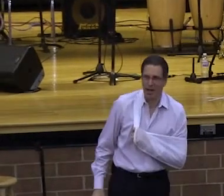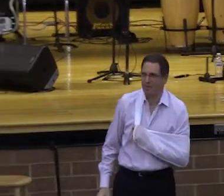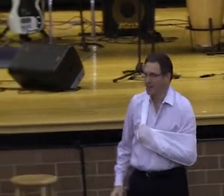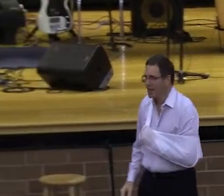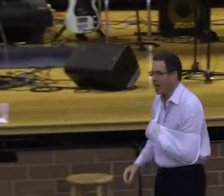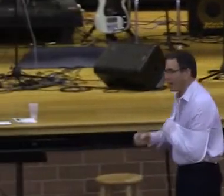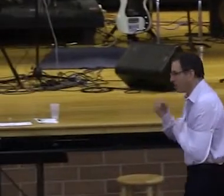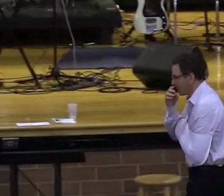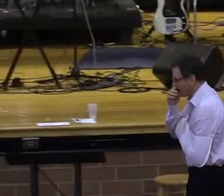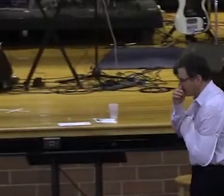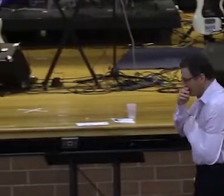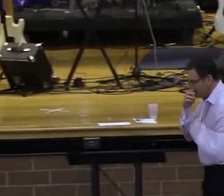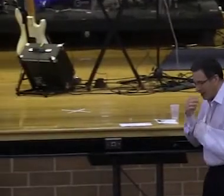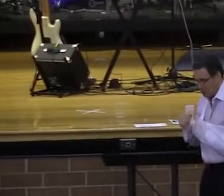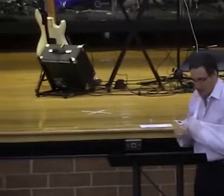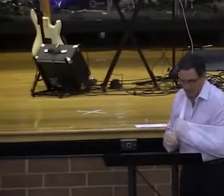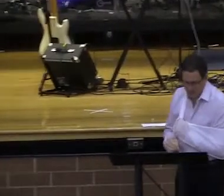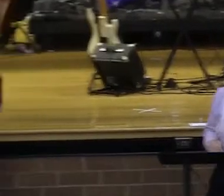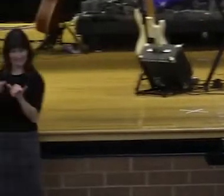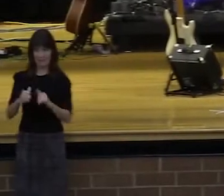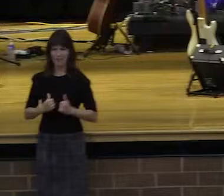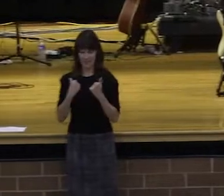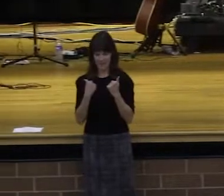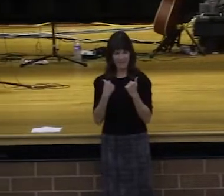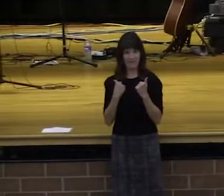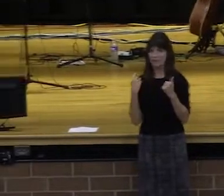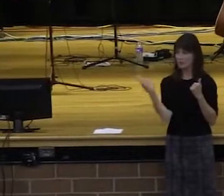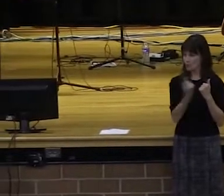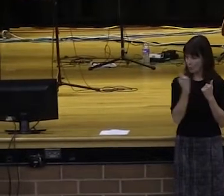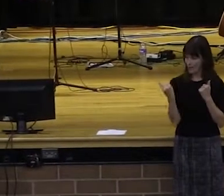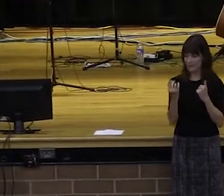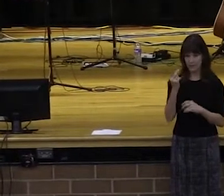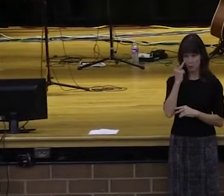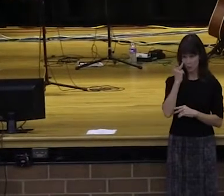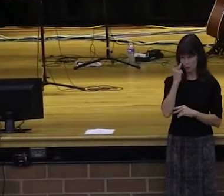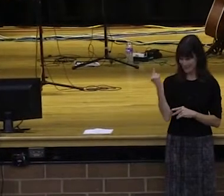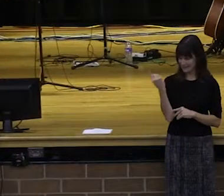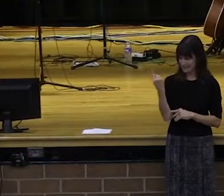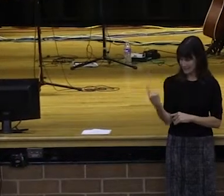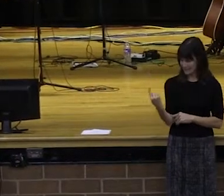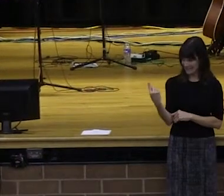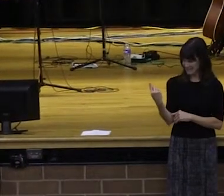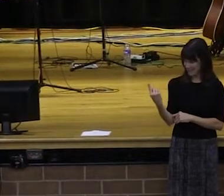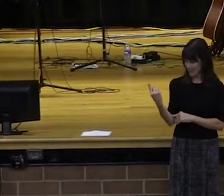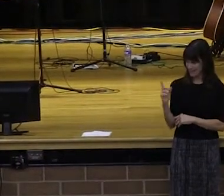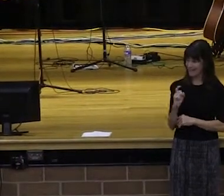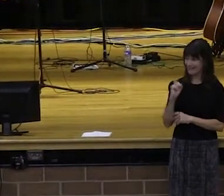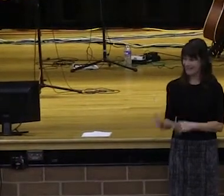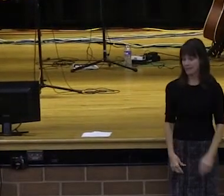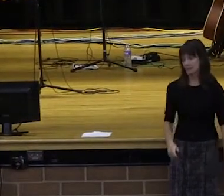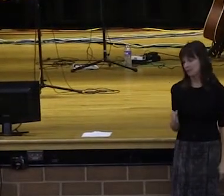say amen. Hallelujah. That's right. We've been learning from the Scripture that our God is a great, big,